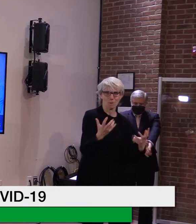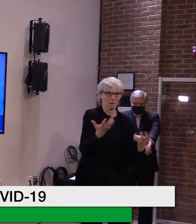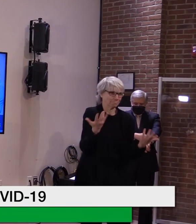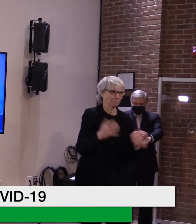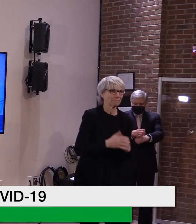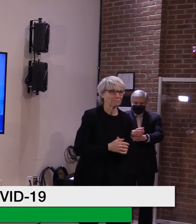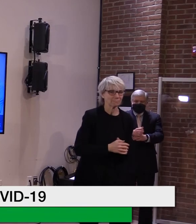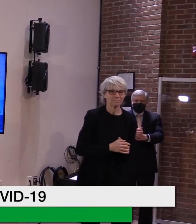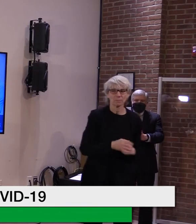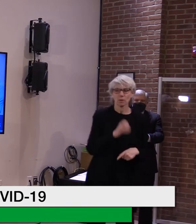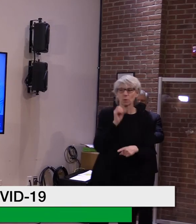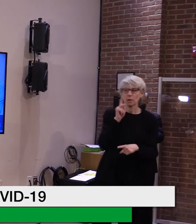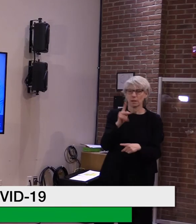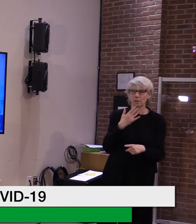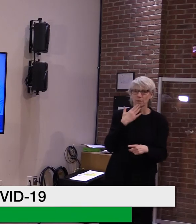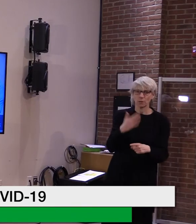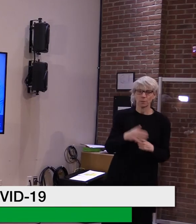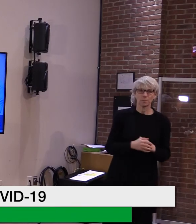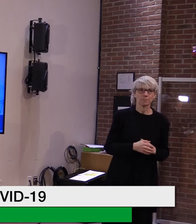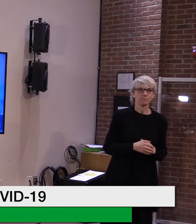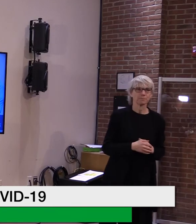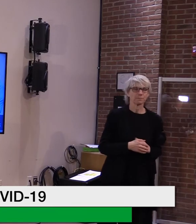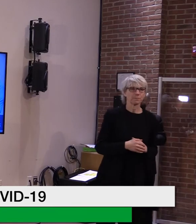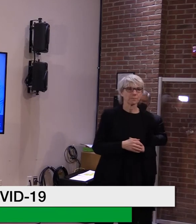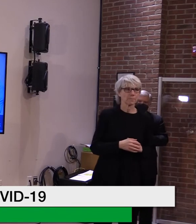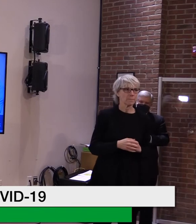Okay. Great. Thank you very much.